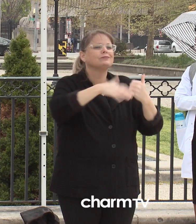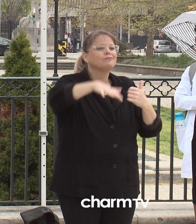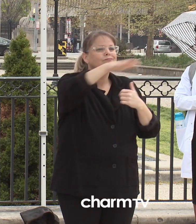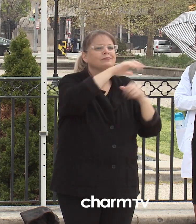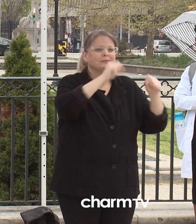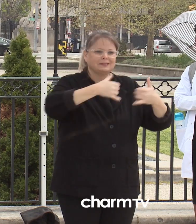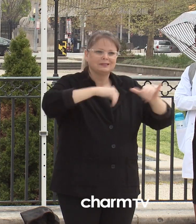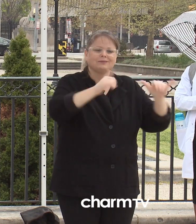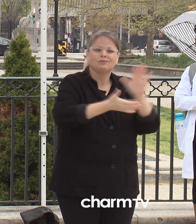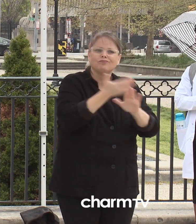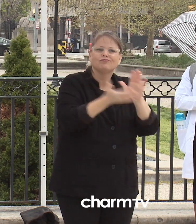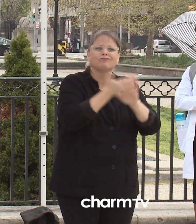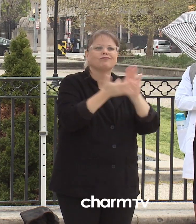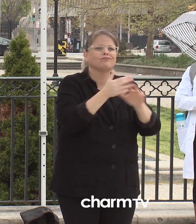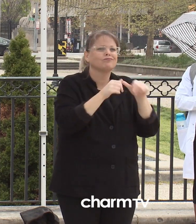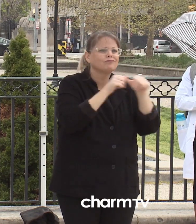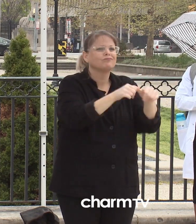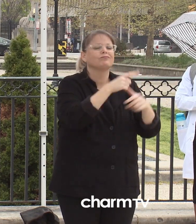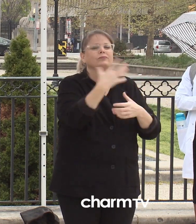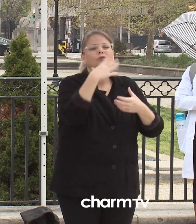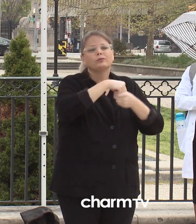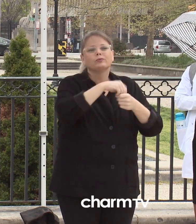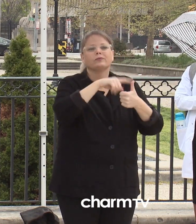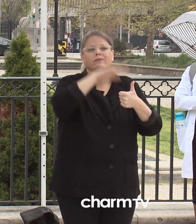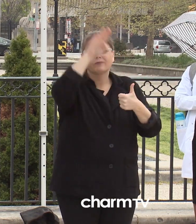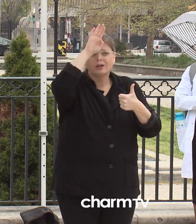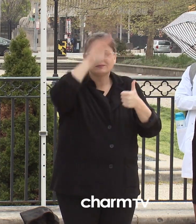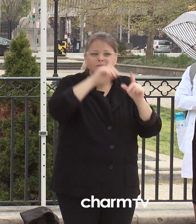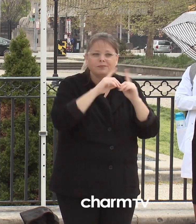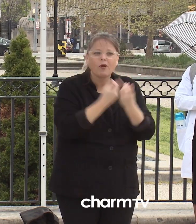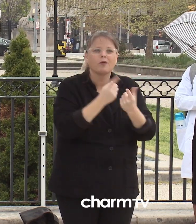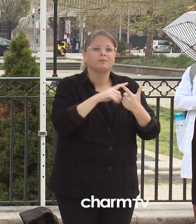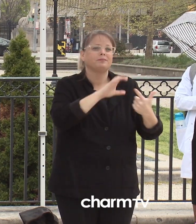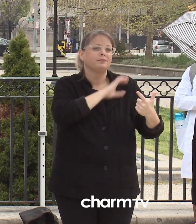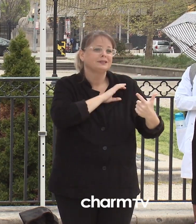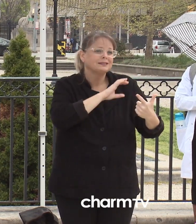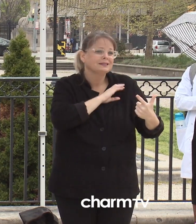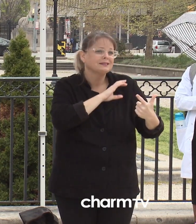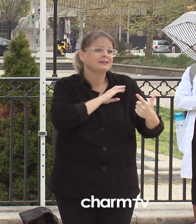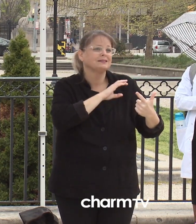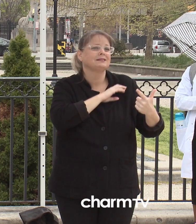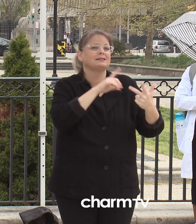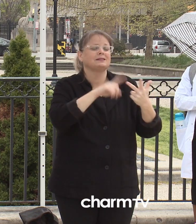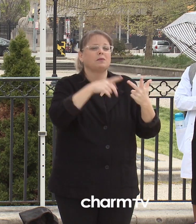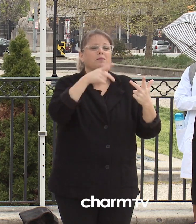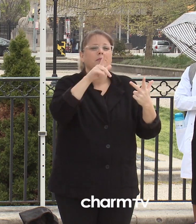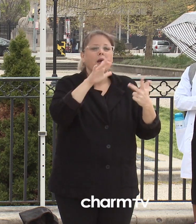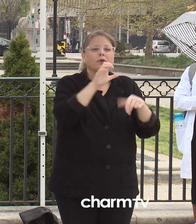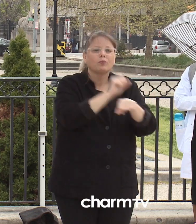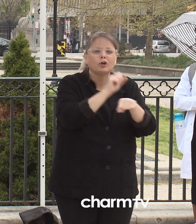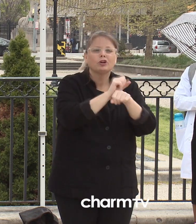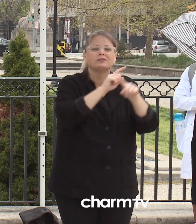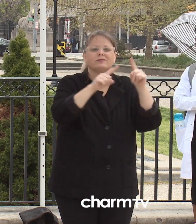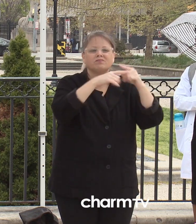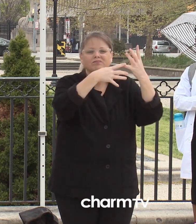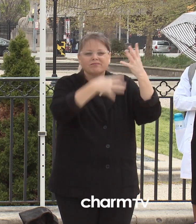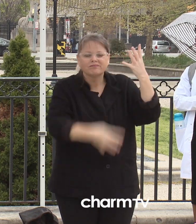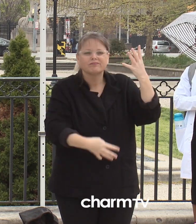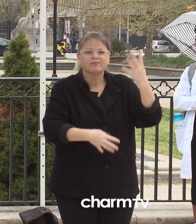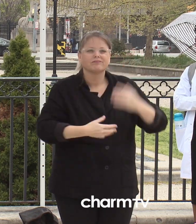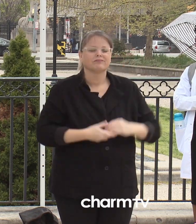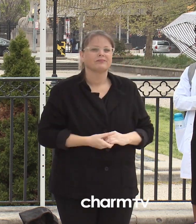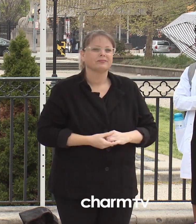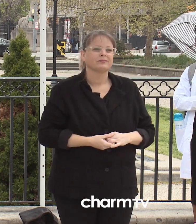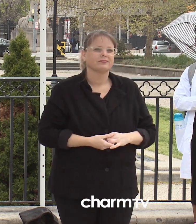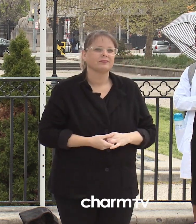rescue, EMS, law enforcement and public works. The fire department and OEM continues to ensure that all city's